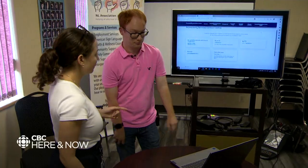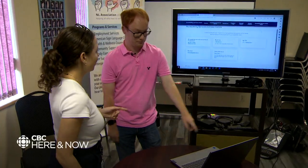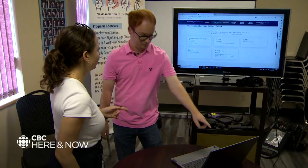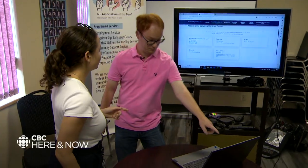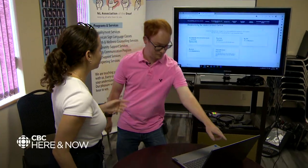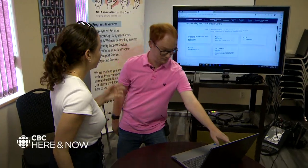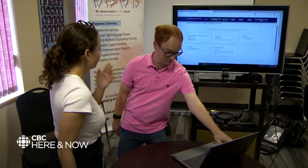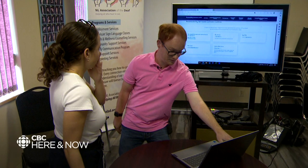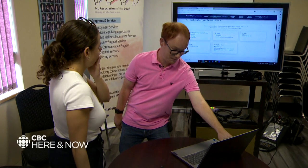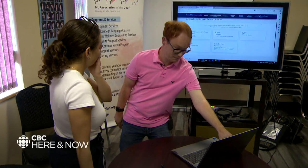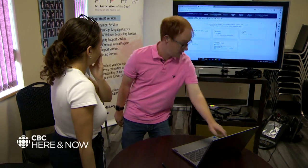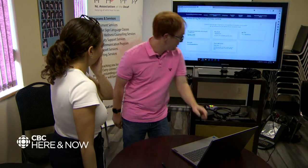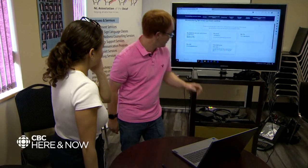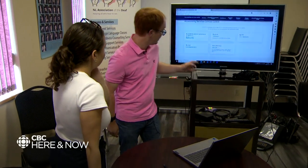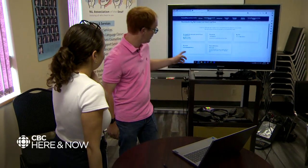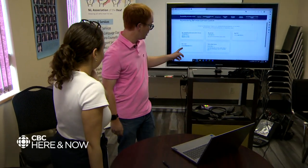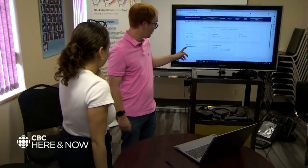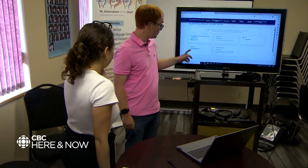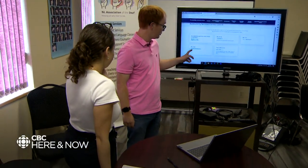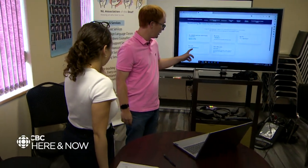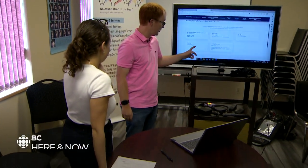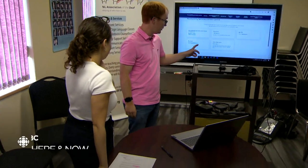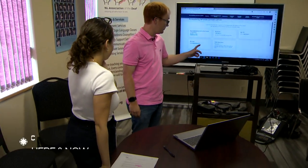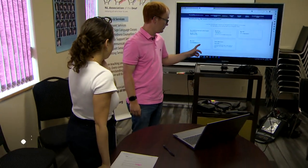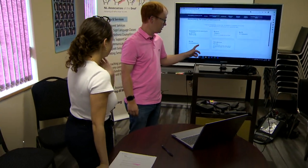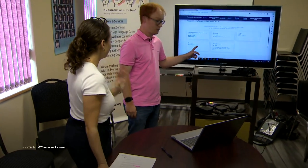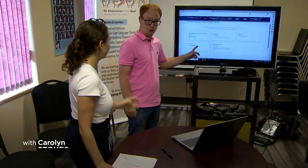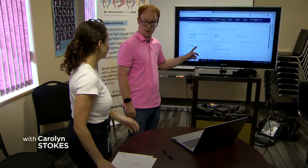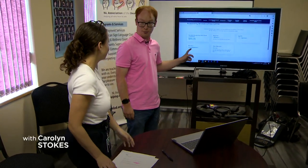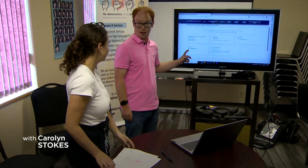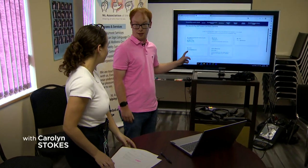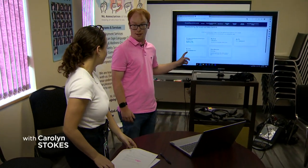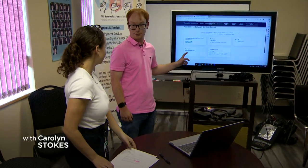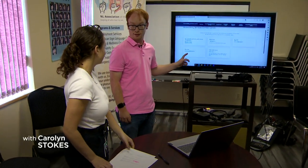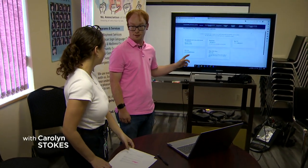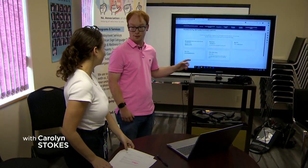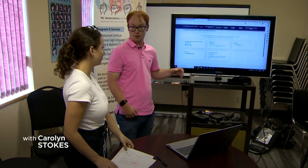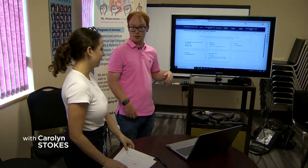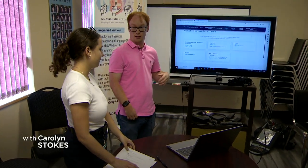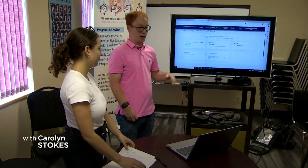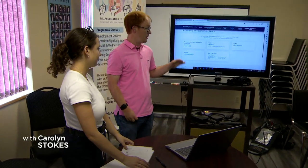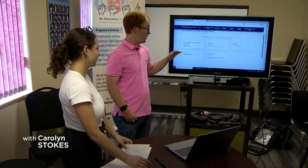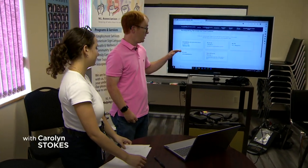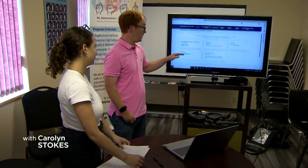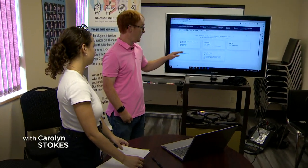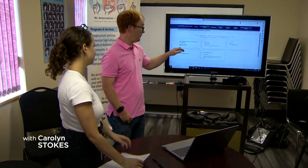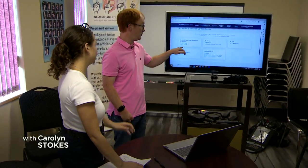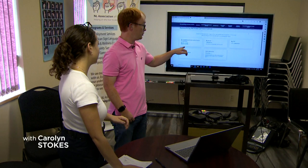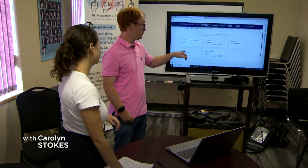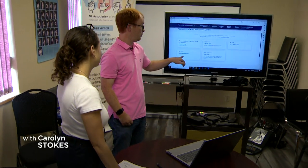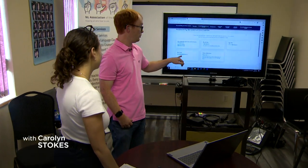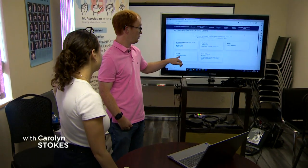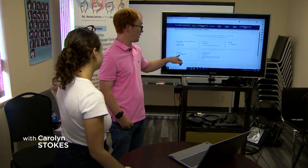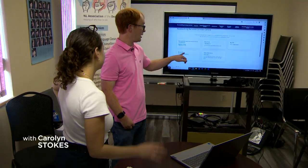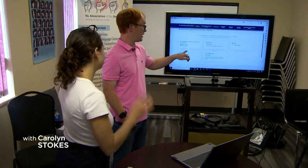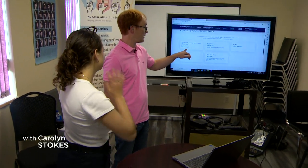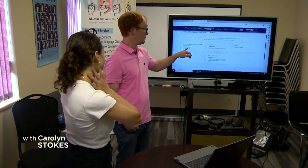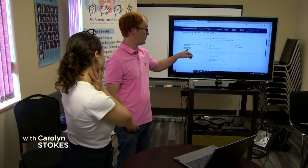-Duke's back and forth with Bell Alliance went on for weeks. Without Internet, living on his own became a challenge. Demoralized, he